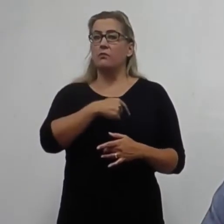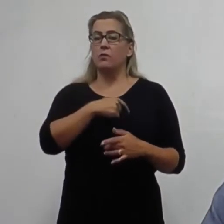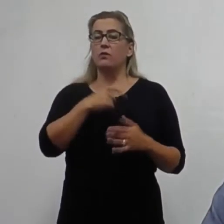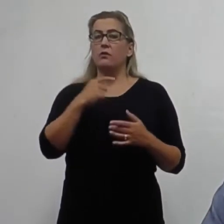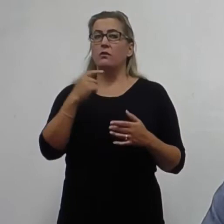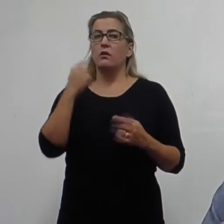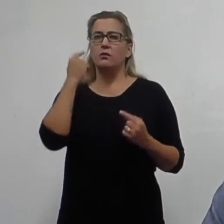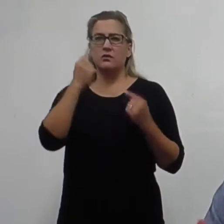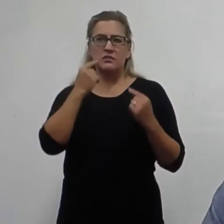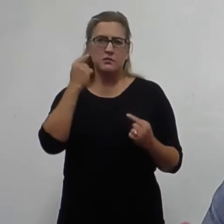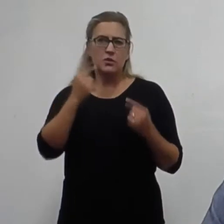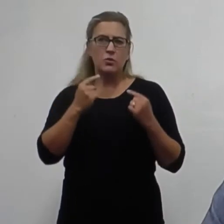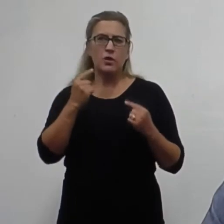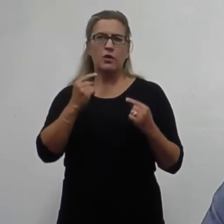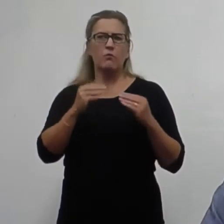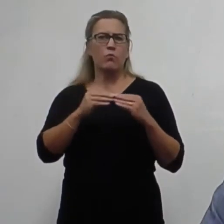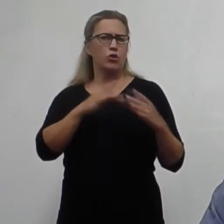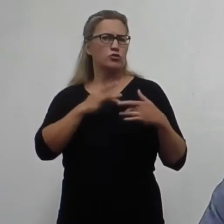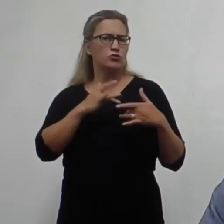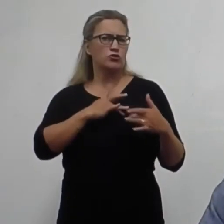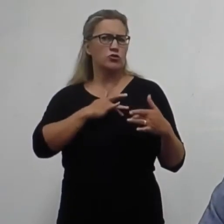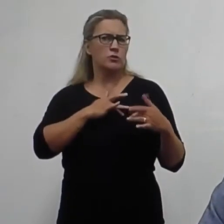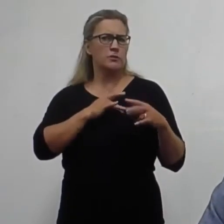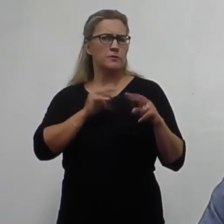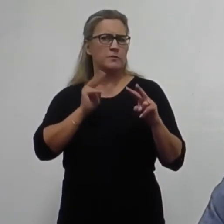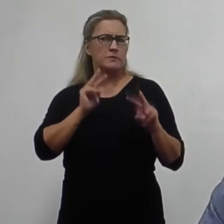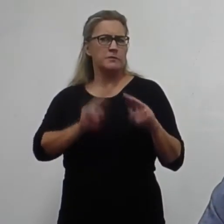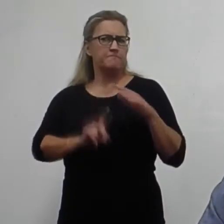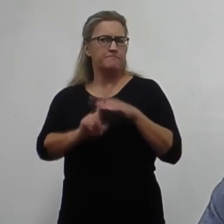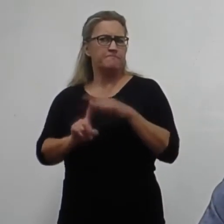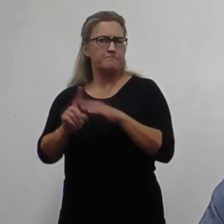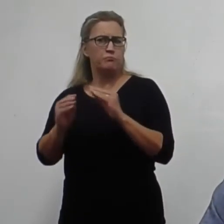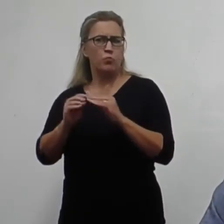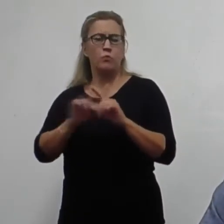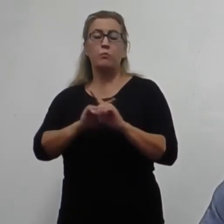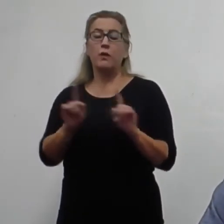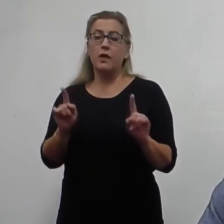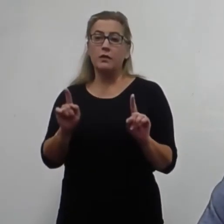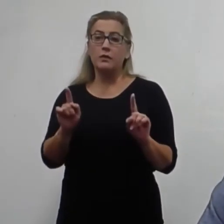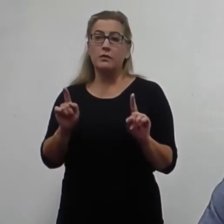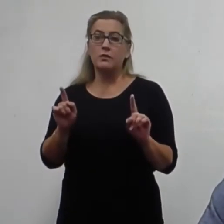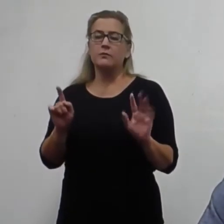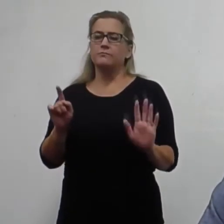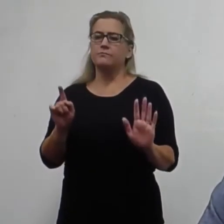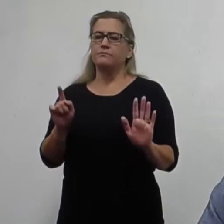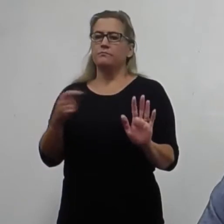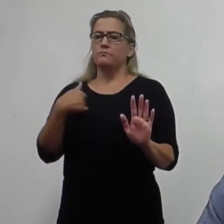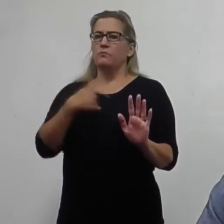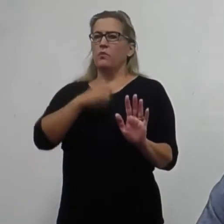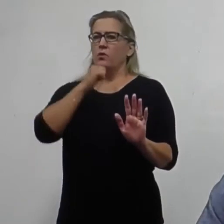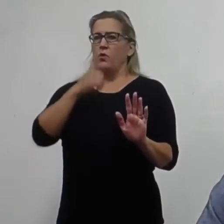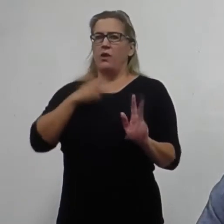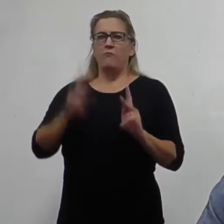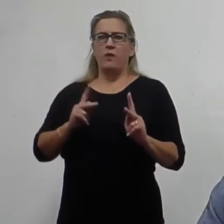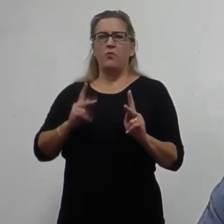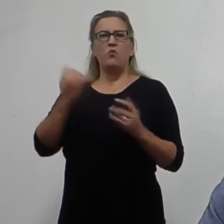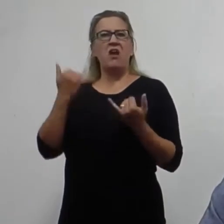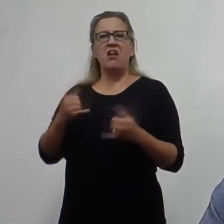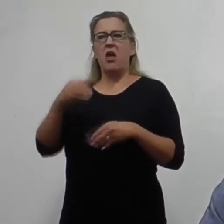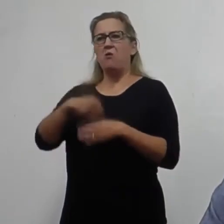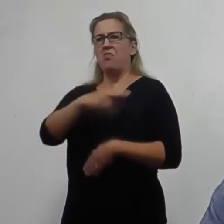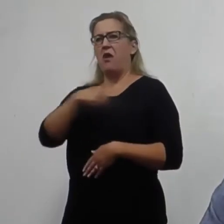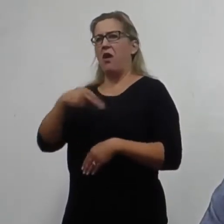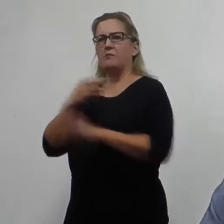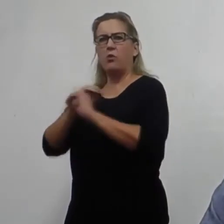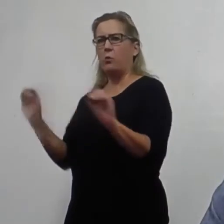we're seeing more cases on an ongoing basis. But I would note that we don't have people in the hospital right now.